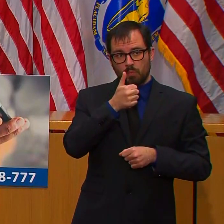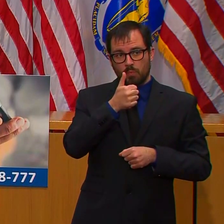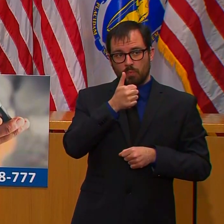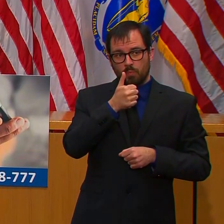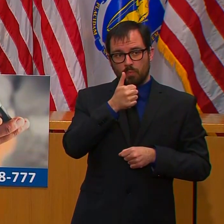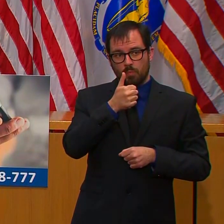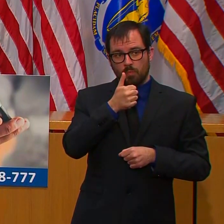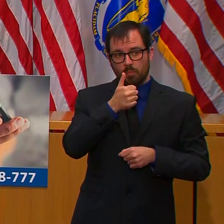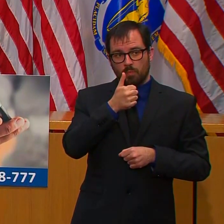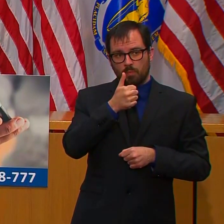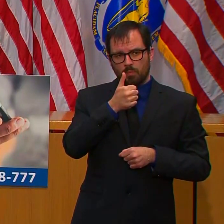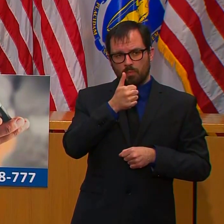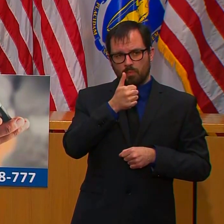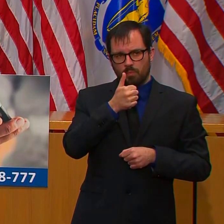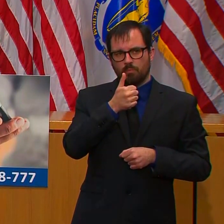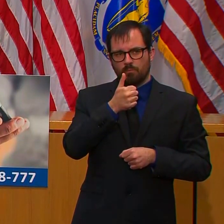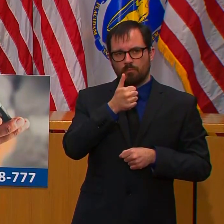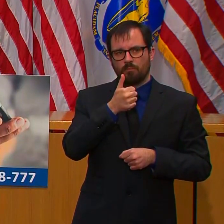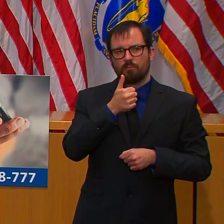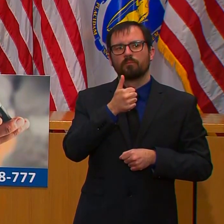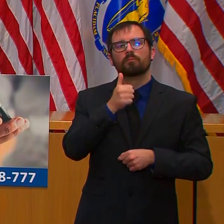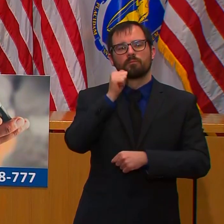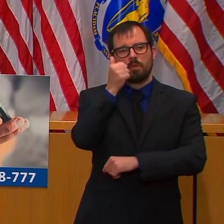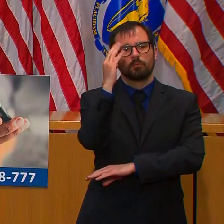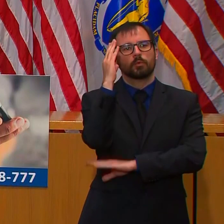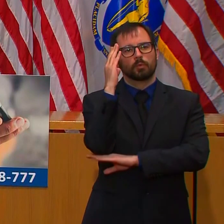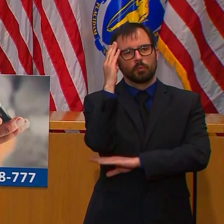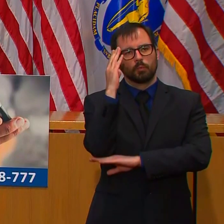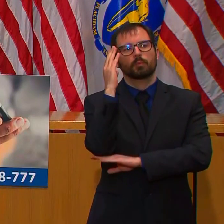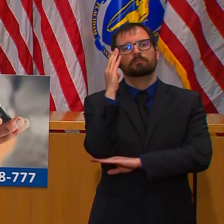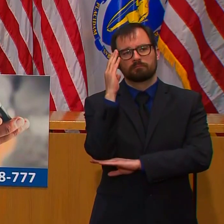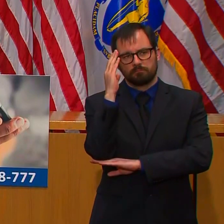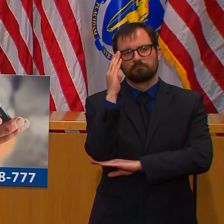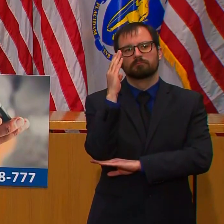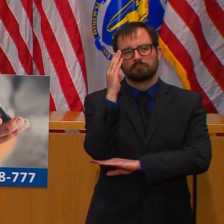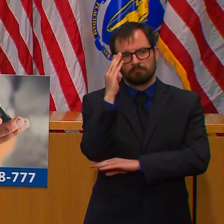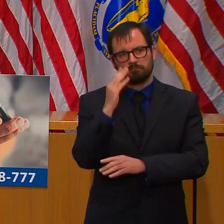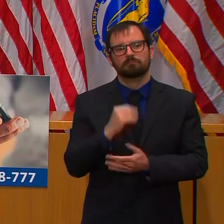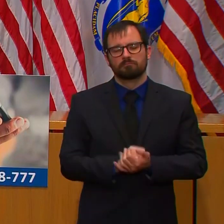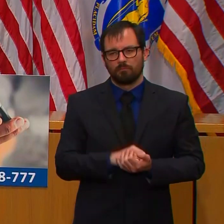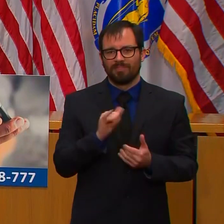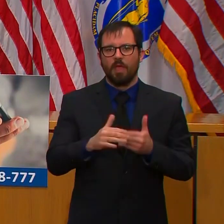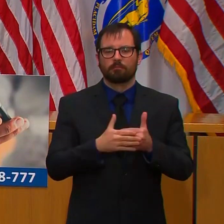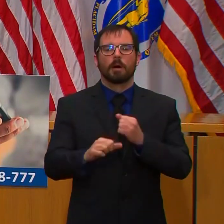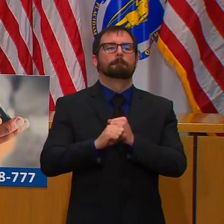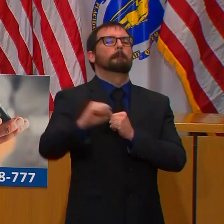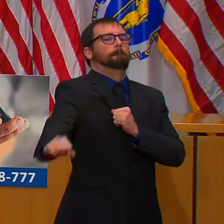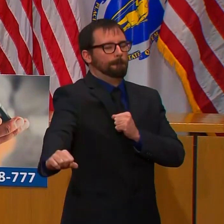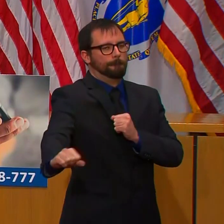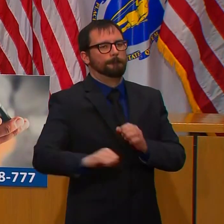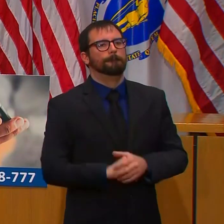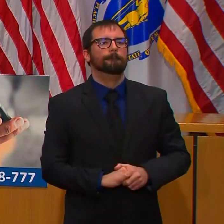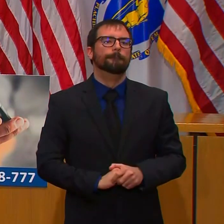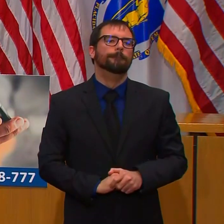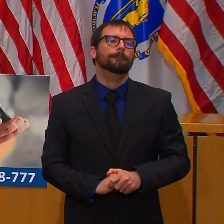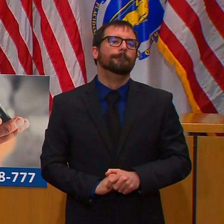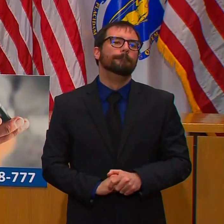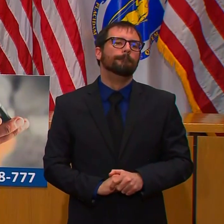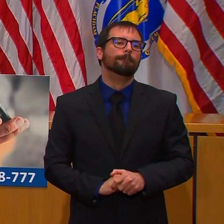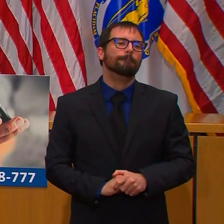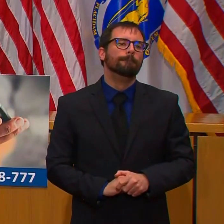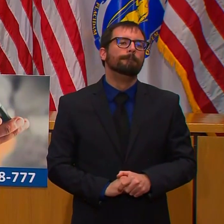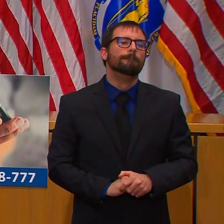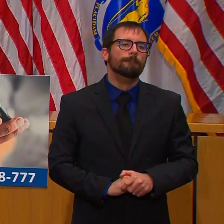This order also extends the 10-person limit on social gatherings until May 4th, as well.